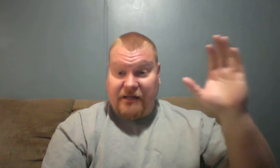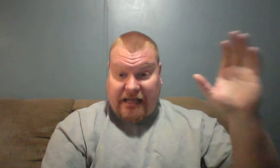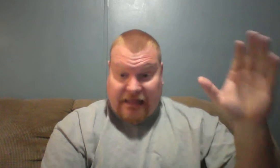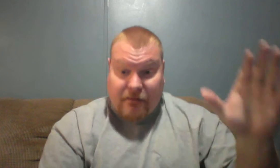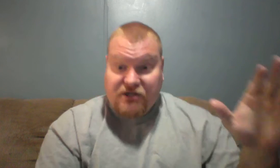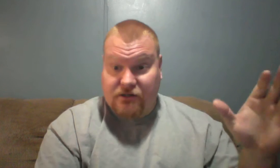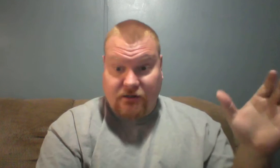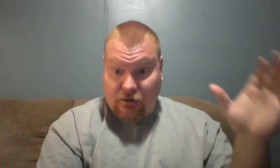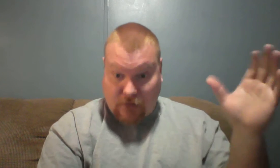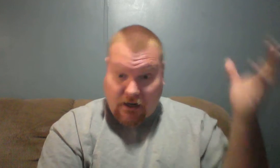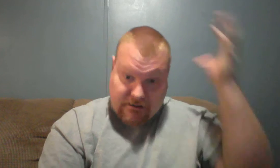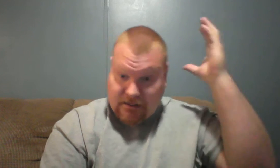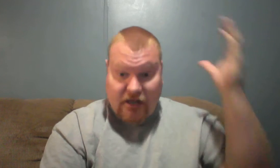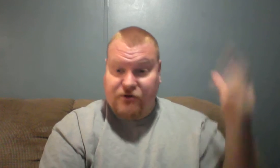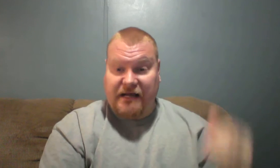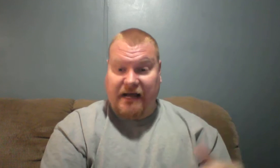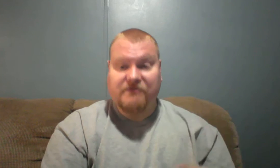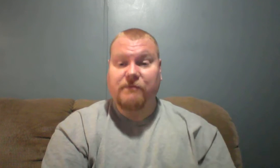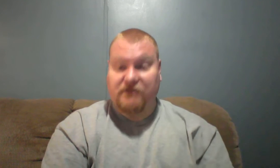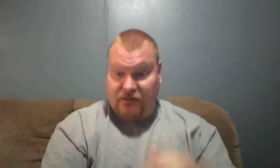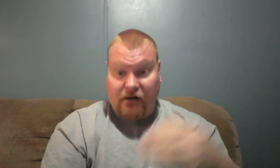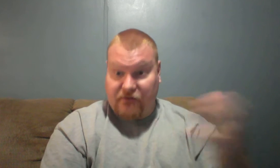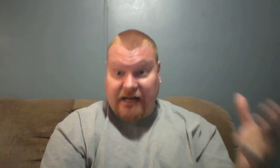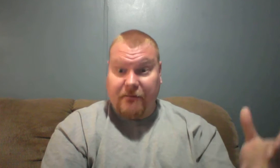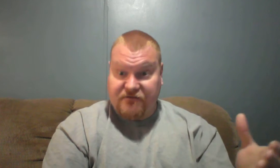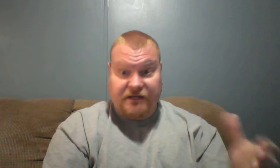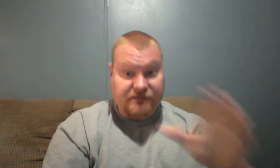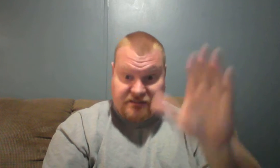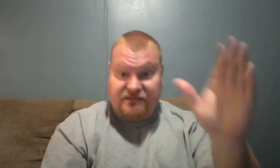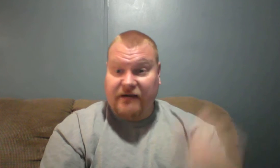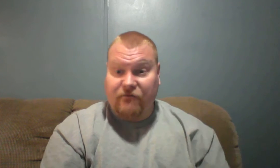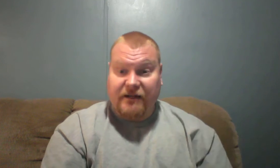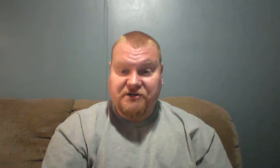me and they mentioned, you know, God a hundred times, but you know, the name of Jesus is never mentioned.